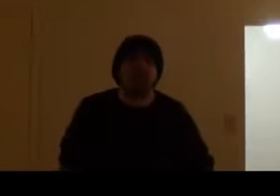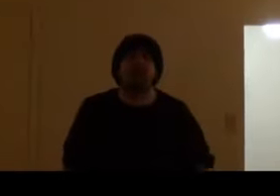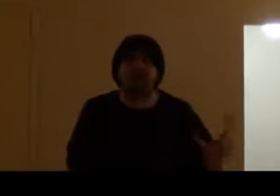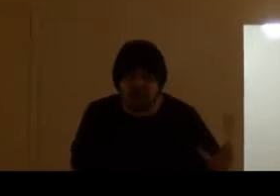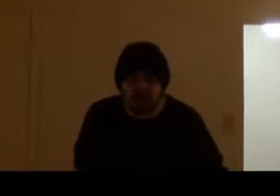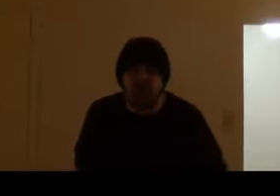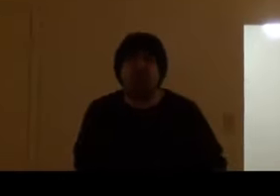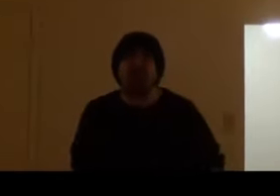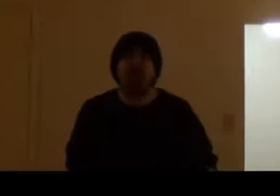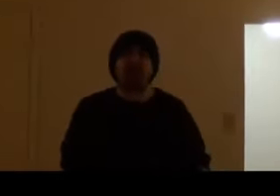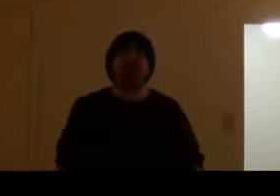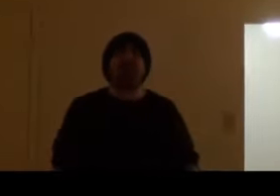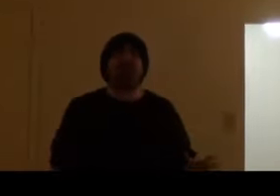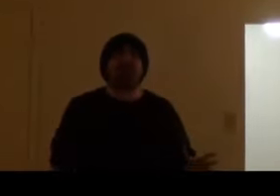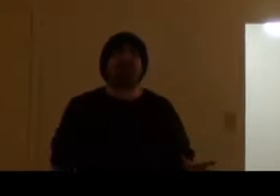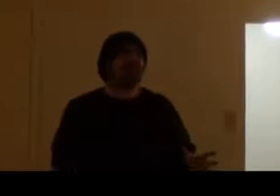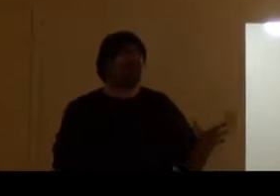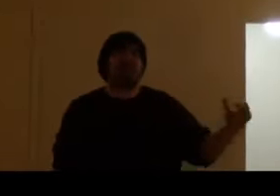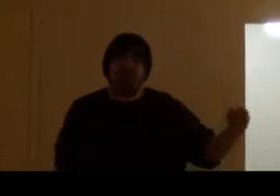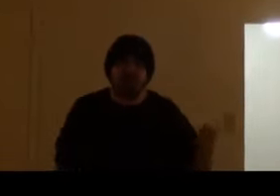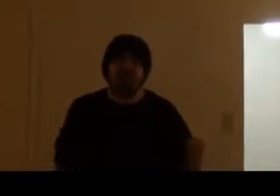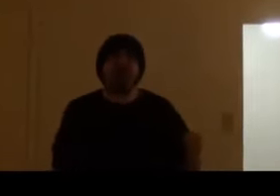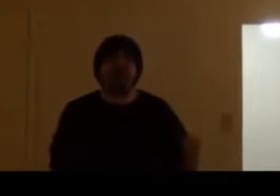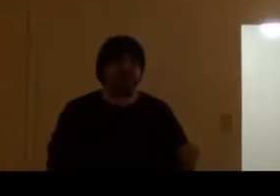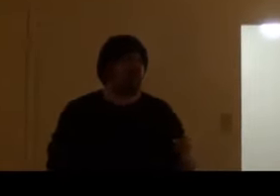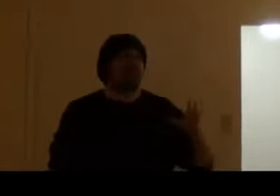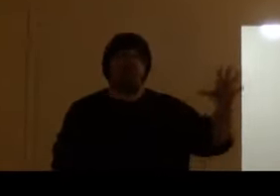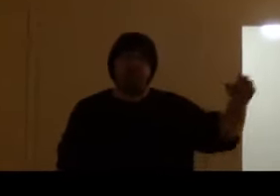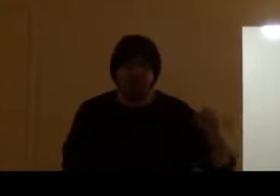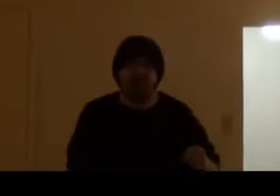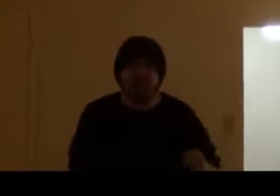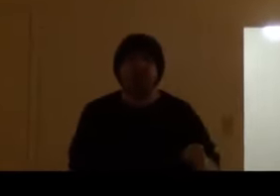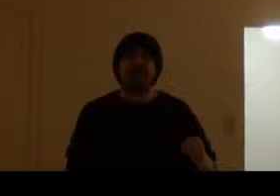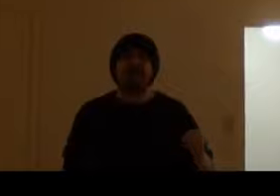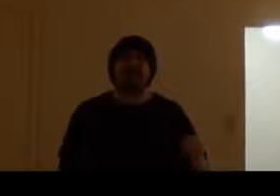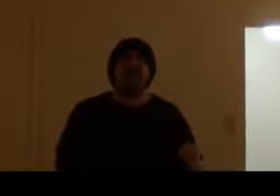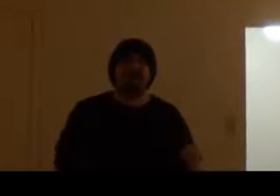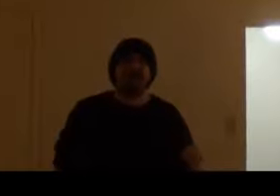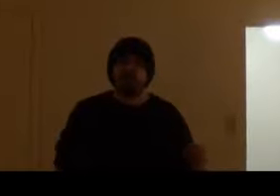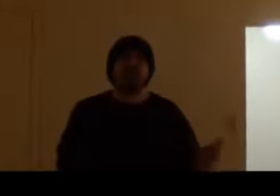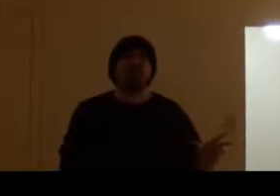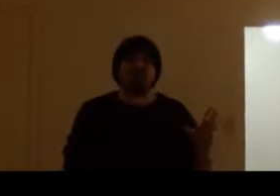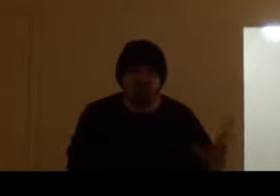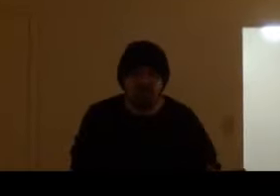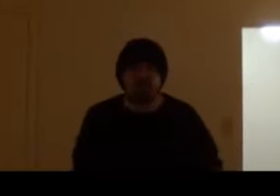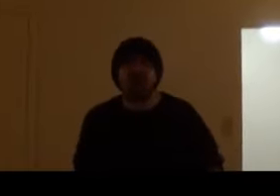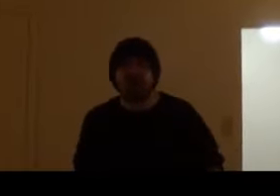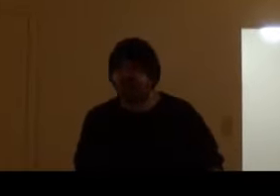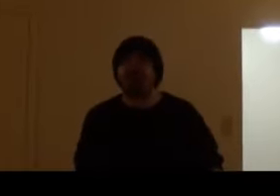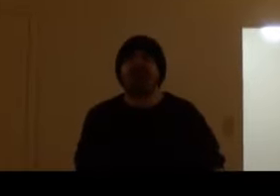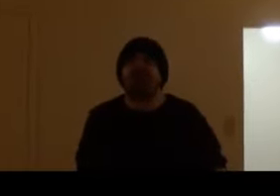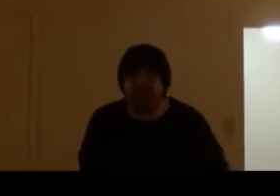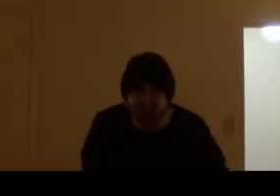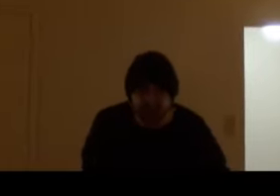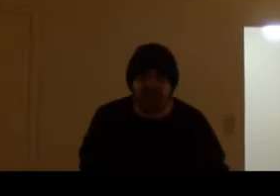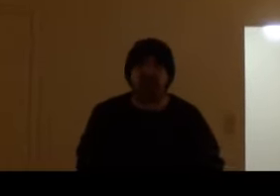order to look good? Why is he stealing feuds from other guys in order to look good? This is sickening.